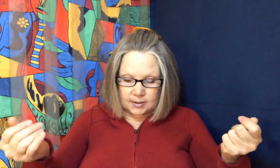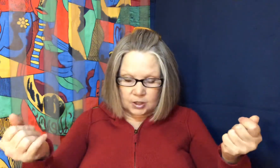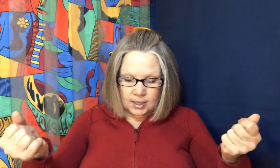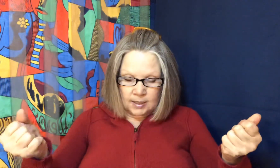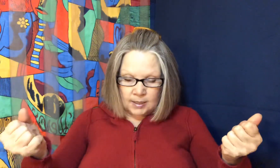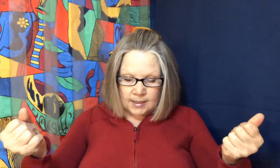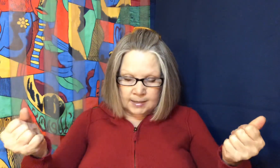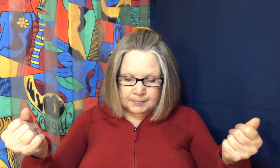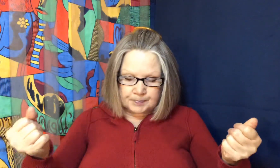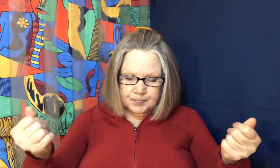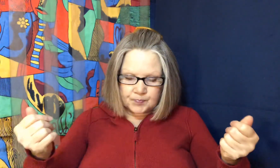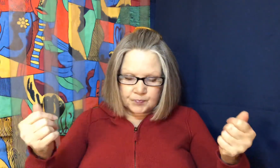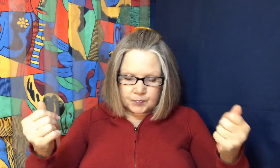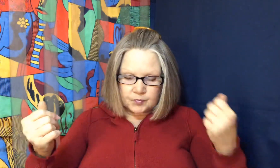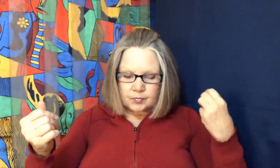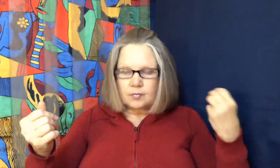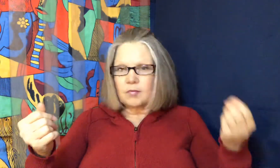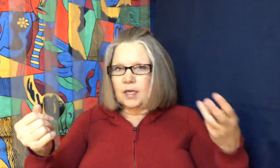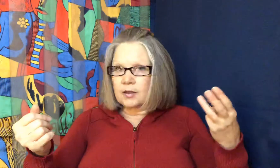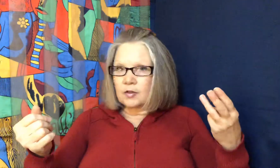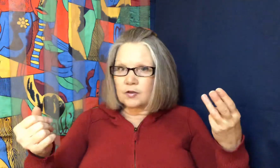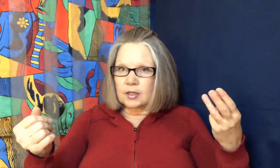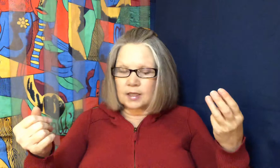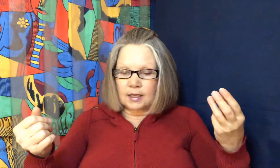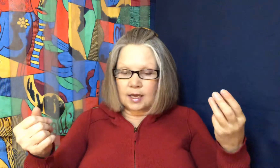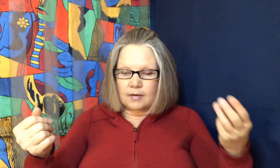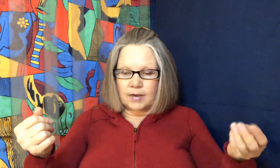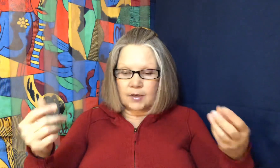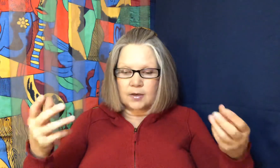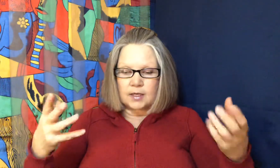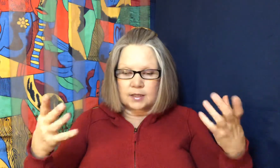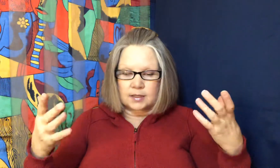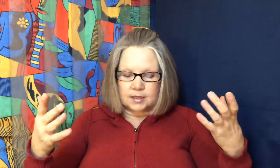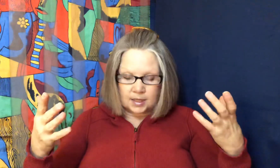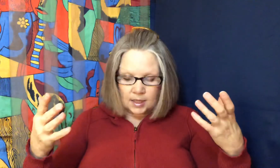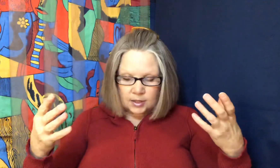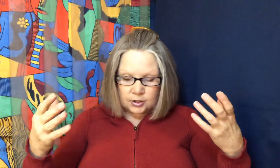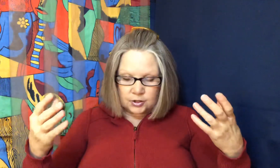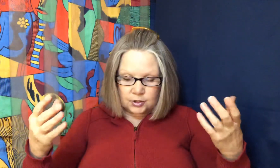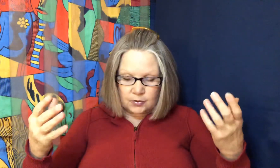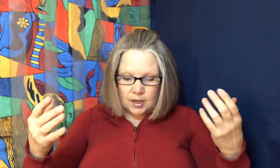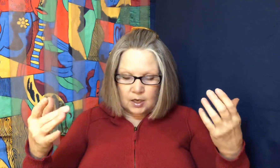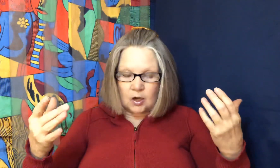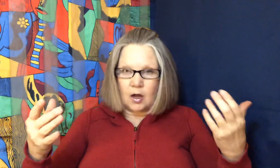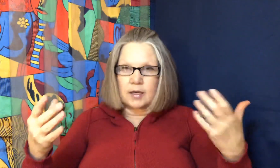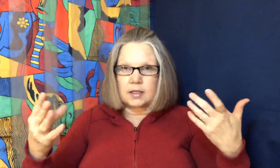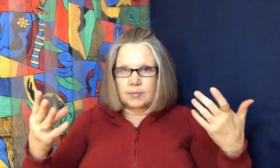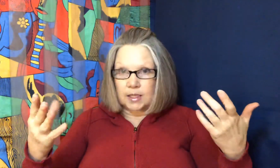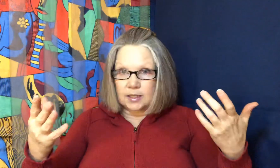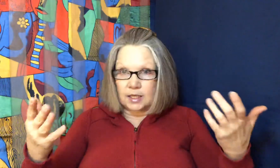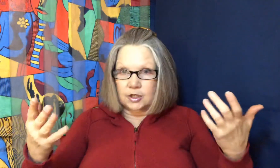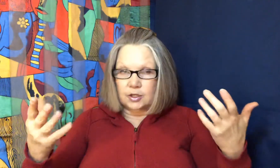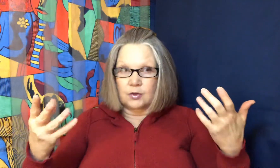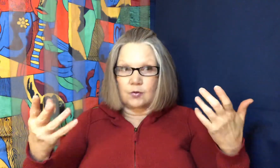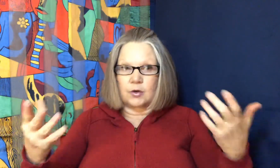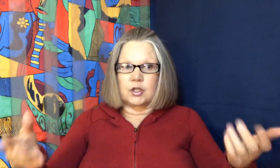and the third thing I have here is to do a goddess meditation ritual